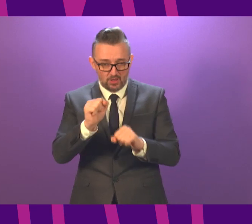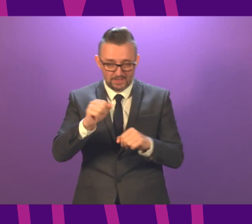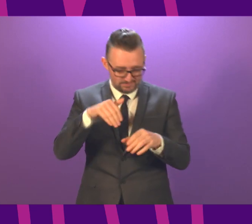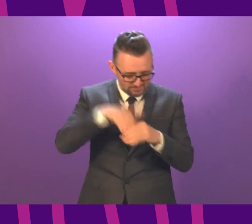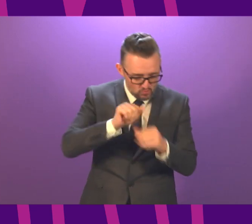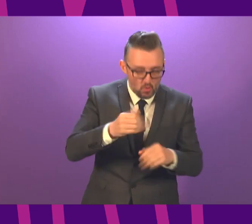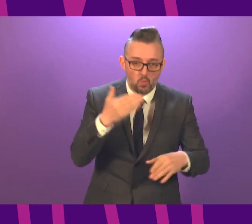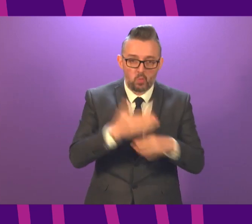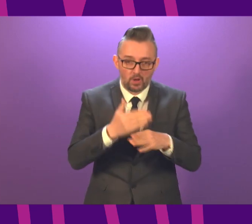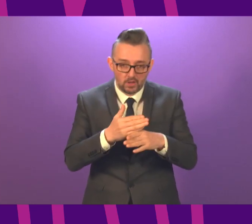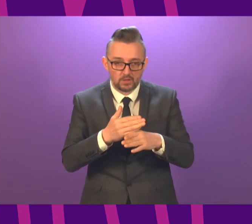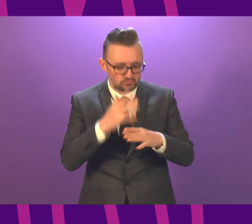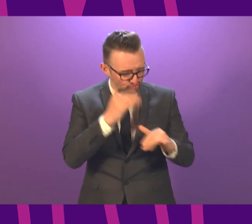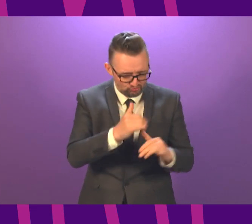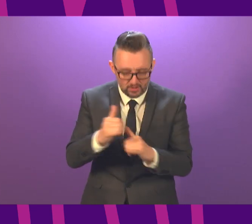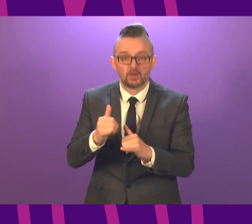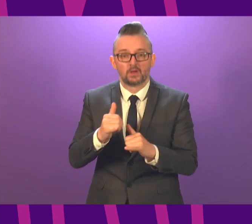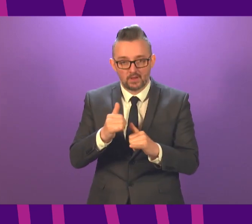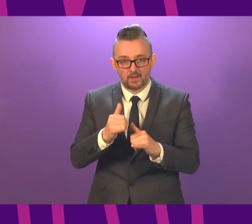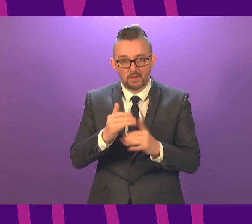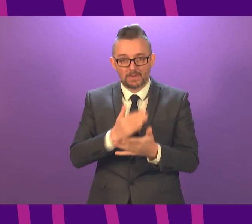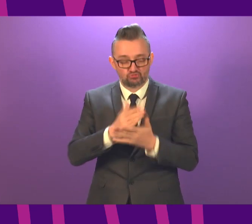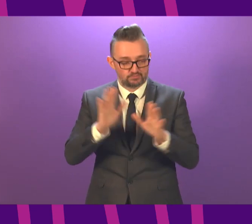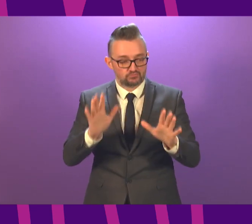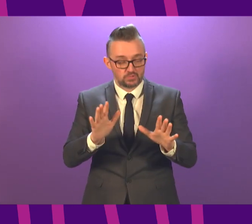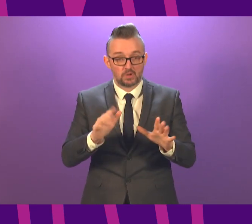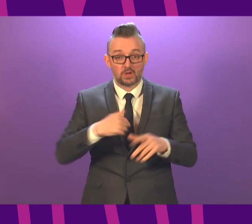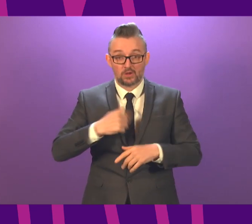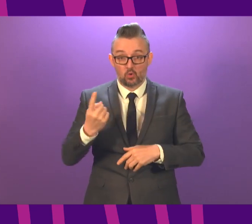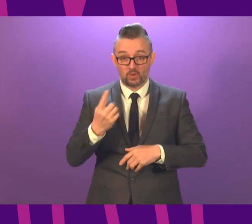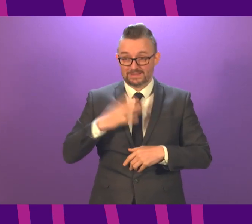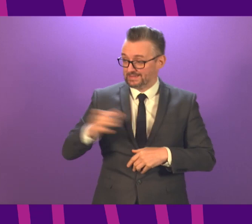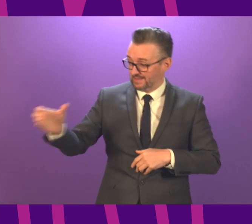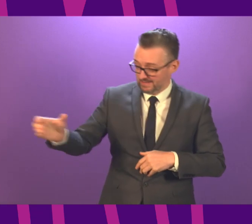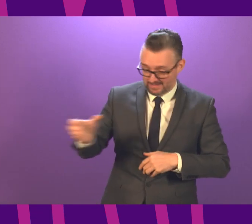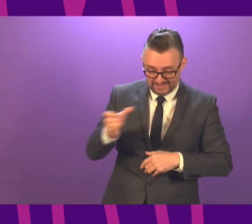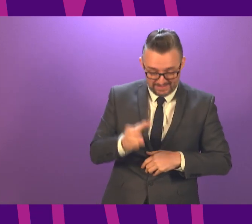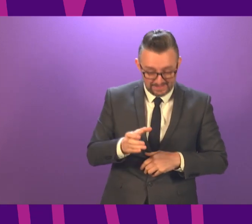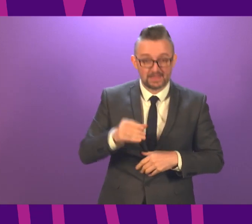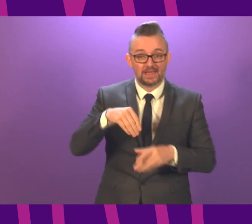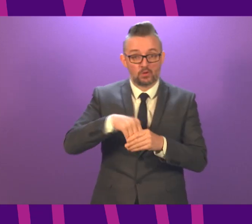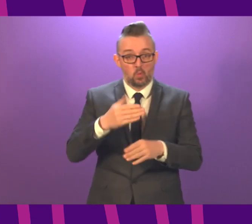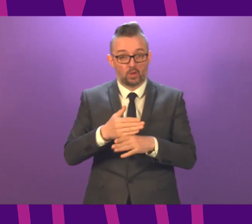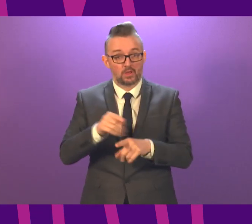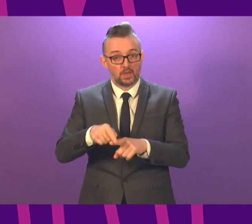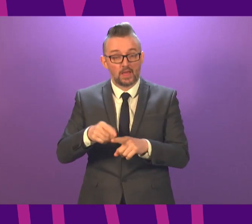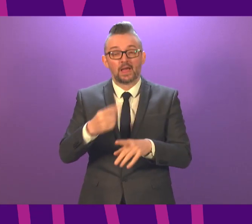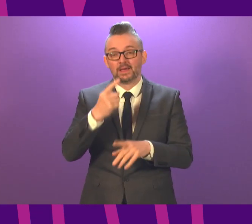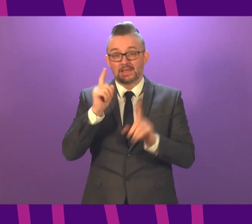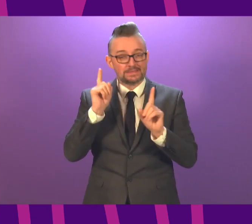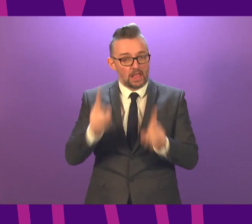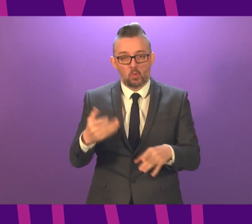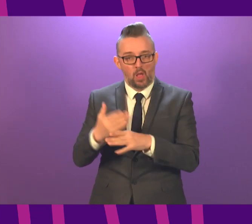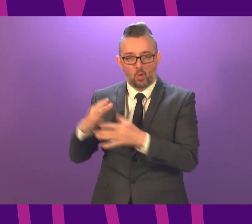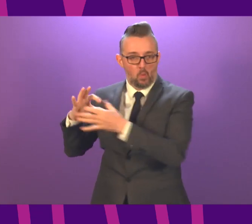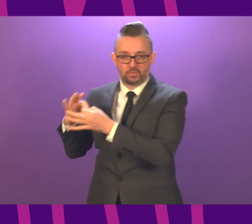and assure yourself that the people that you are requiring to be at work are genuinely only people that cannot do